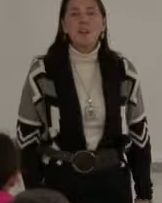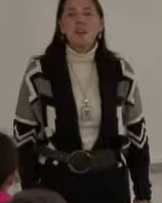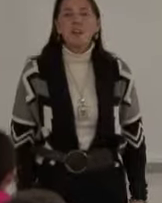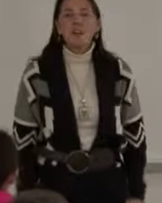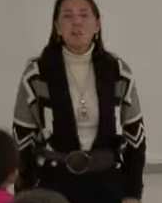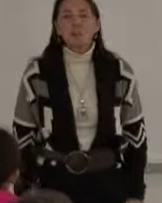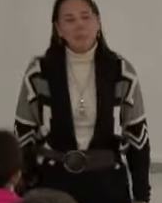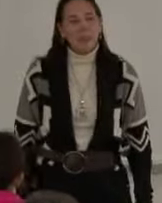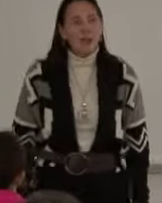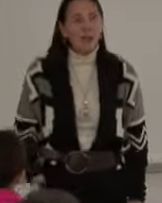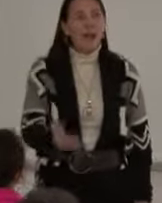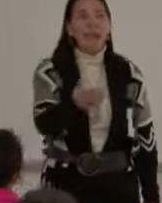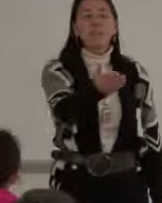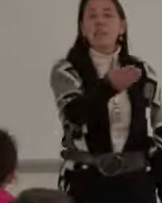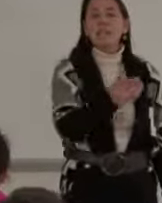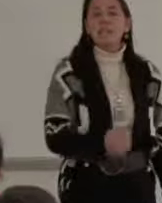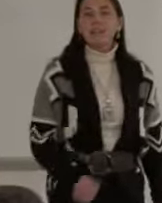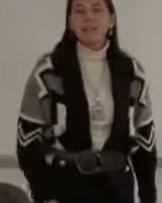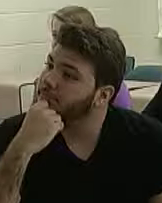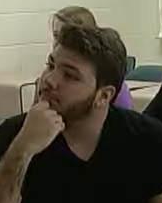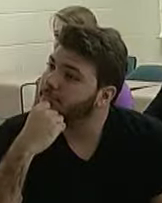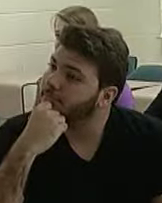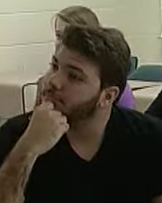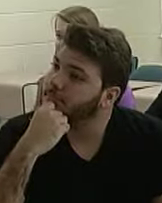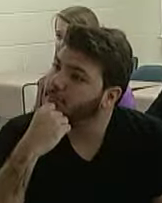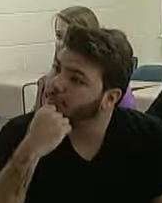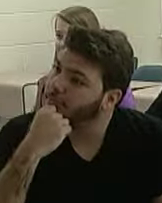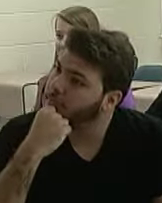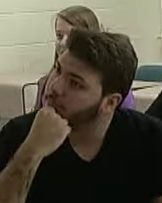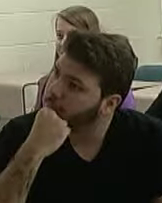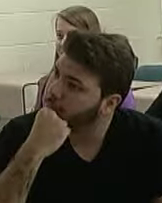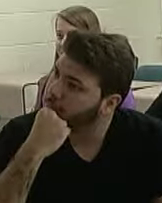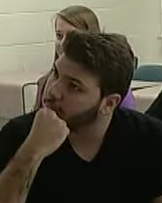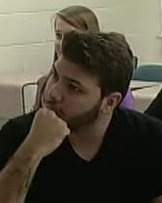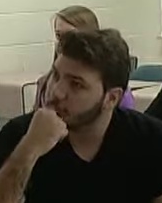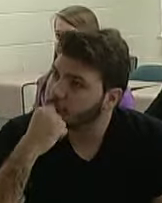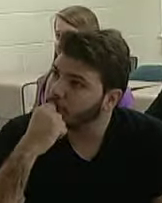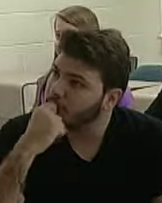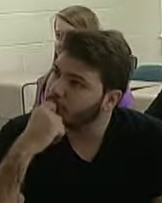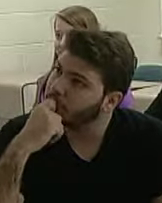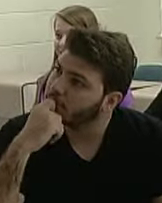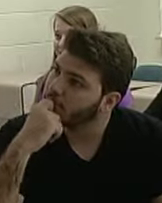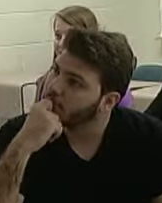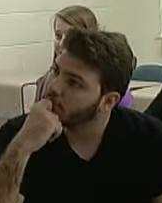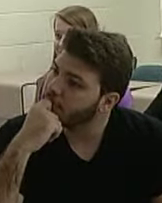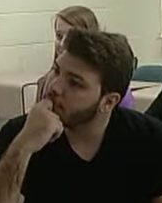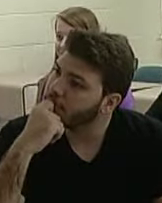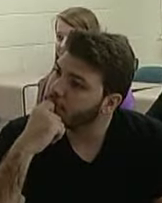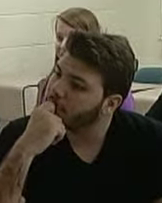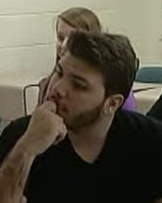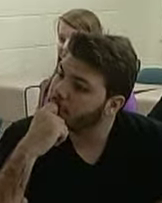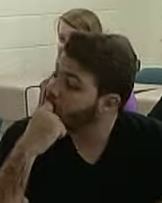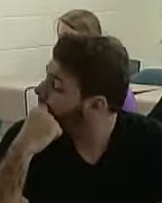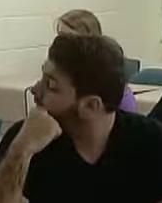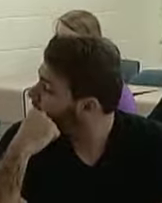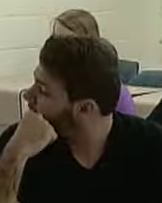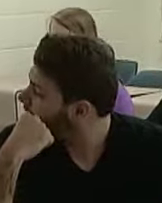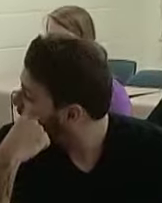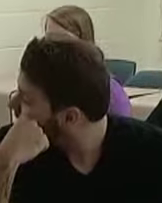Alors, on va accueillir Lien Govitz aujourd'hui. Alors, bienvenue dans la classe française 111.